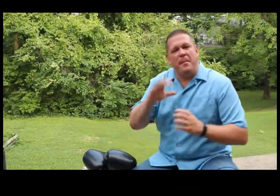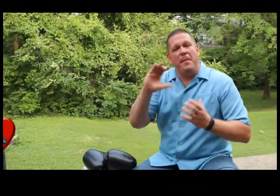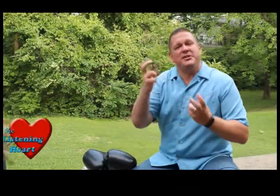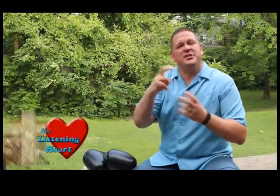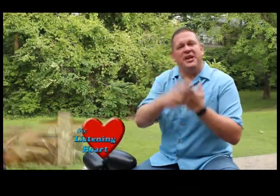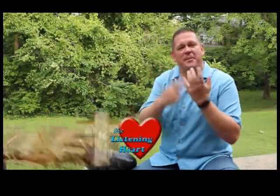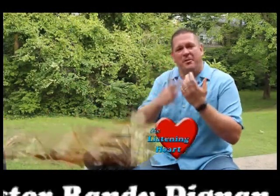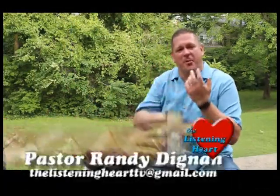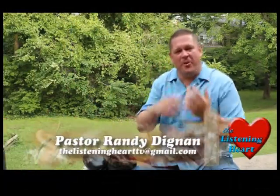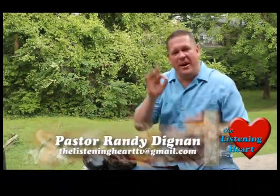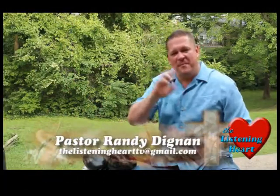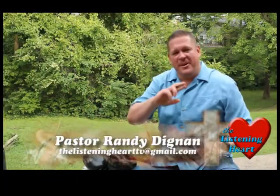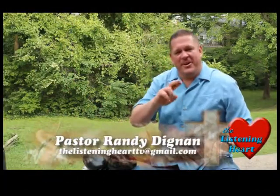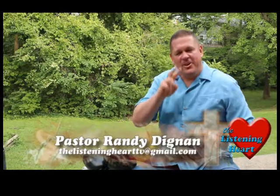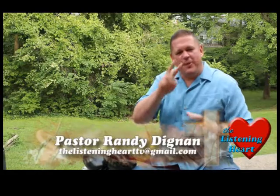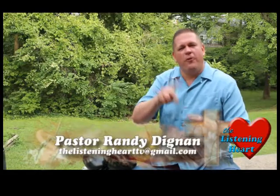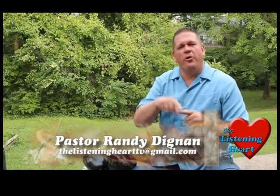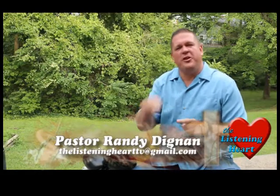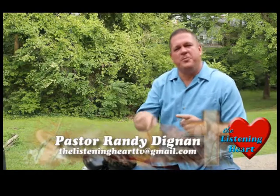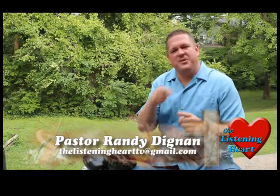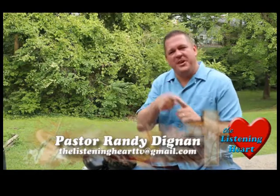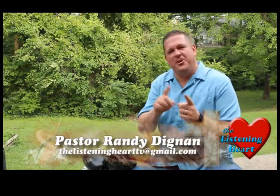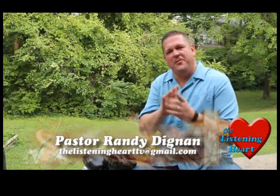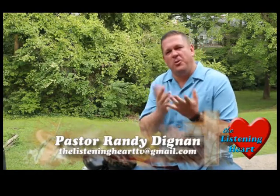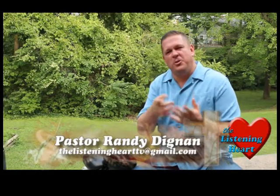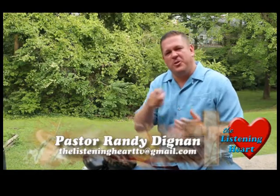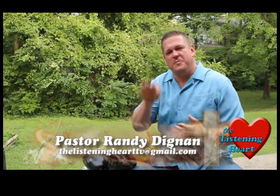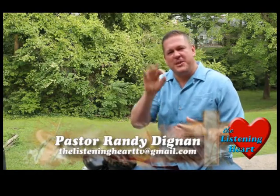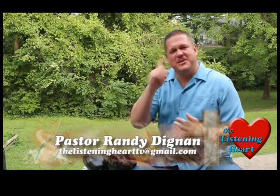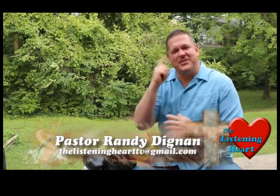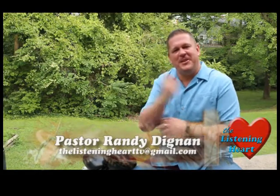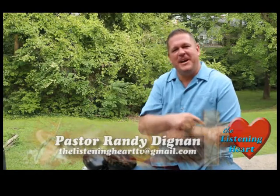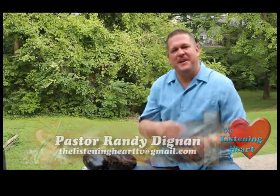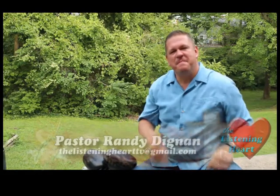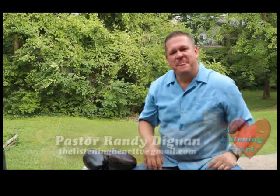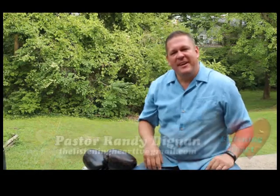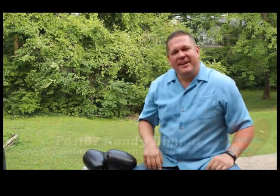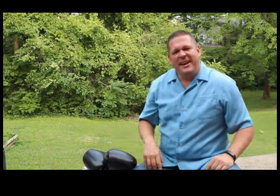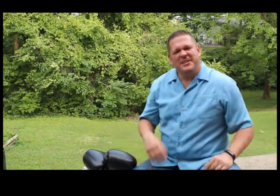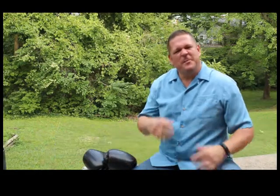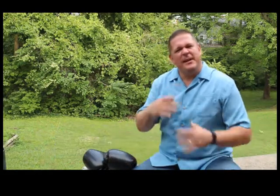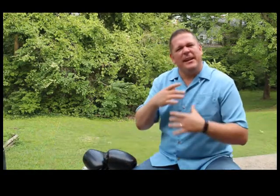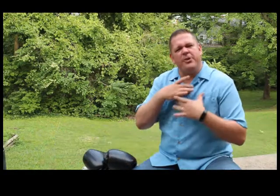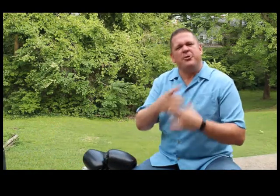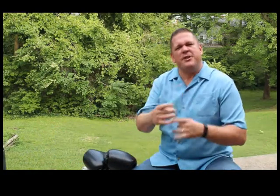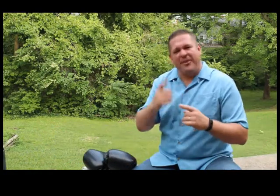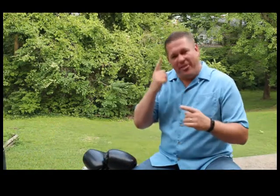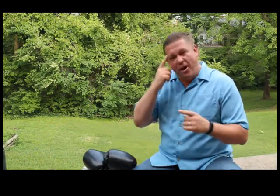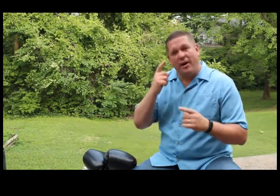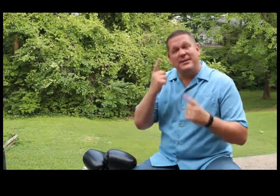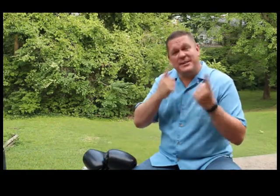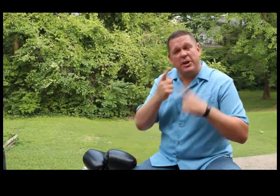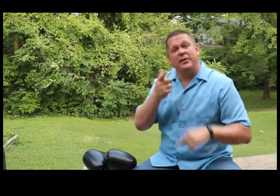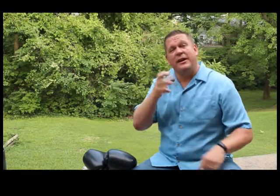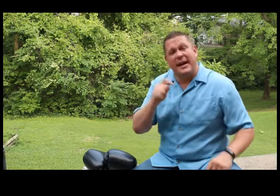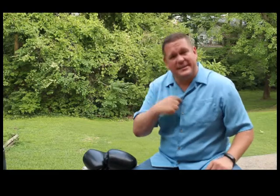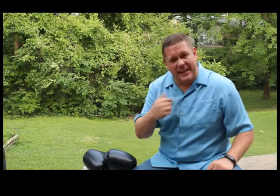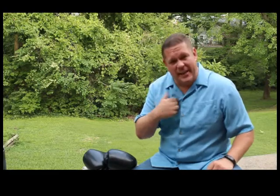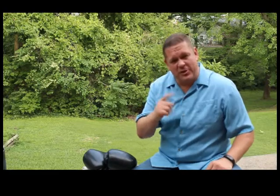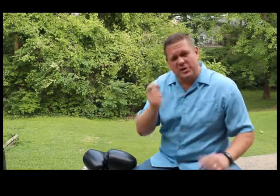message segment of program. Looking forward to this particular devotional, this message for the day. And it's going to be an interesting thought, considering the guest I have. Just